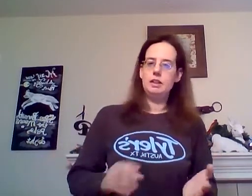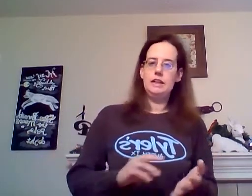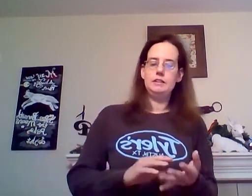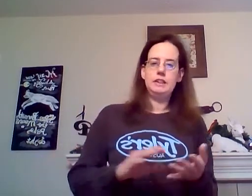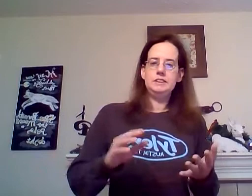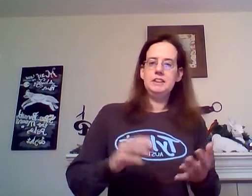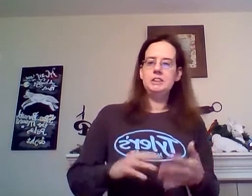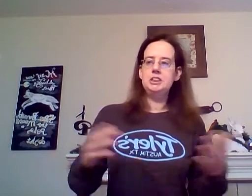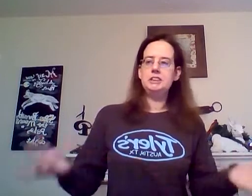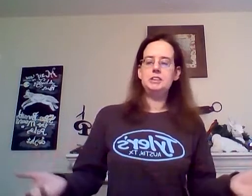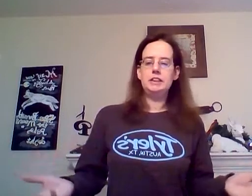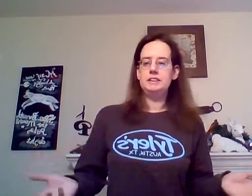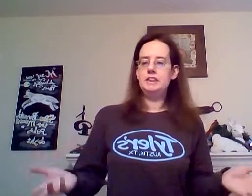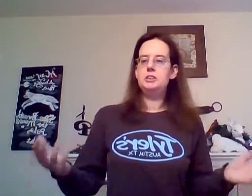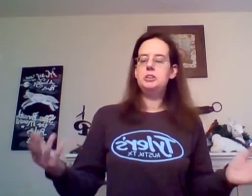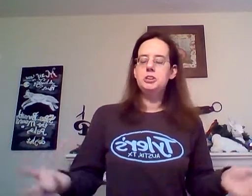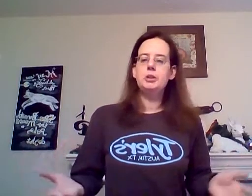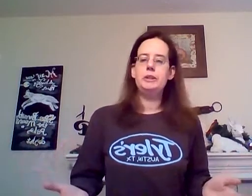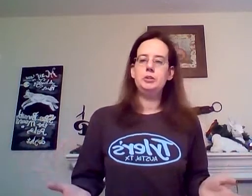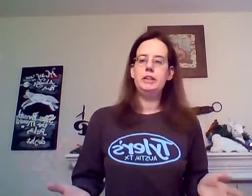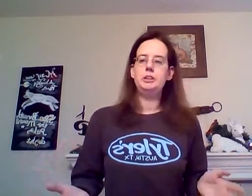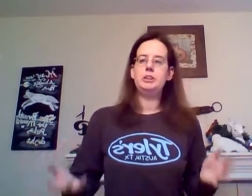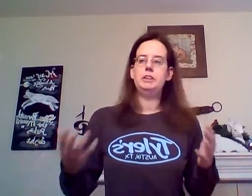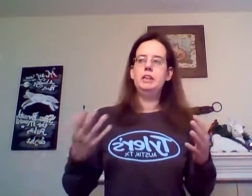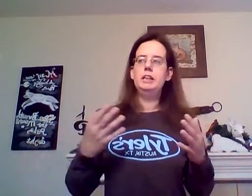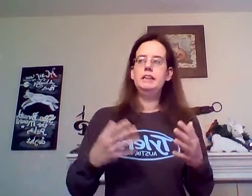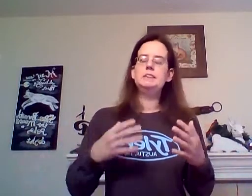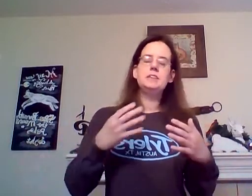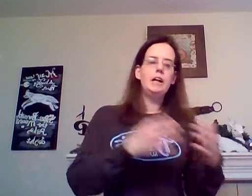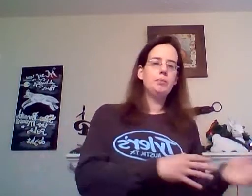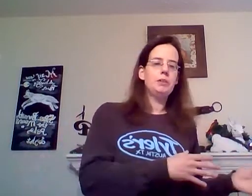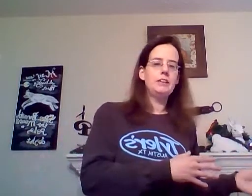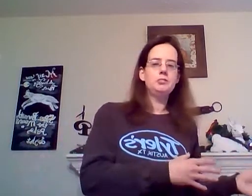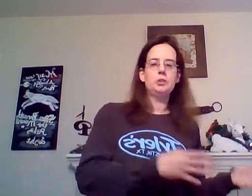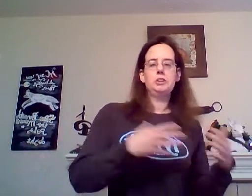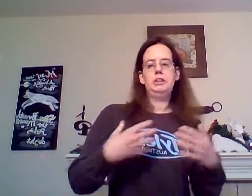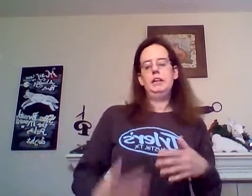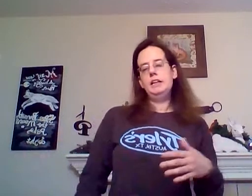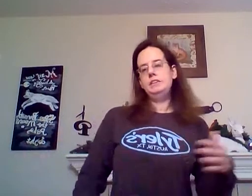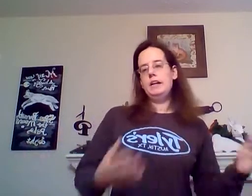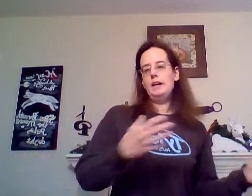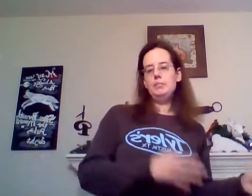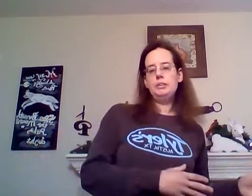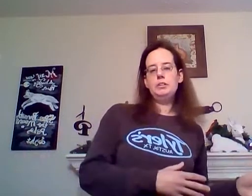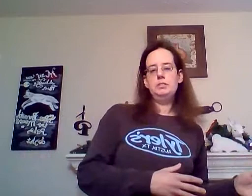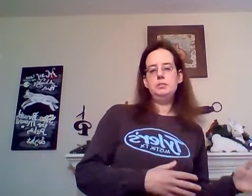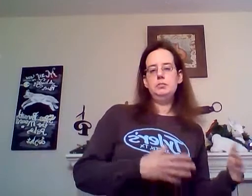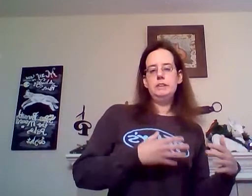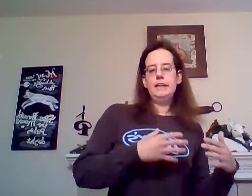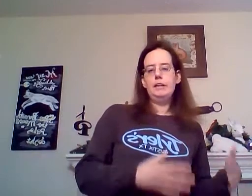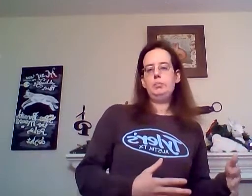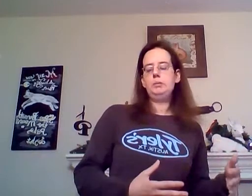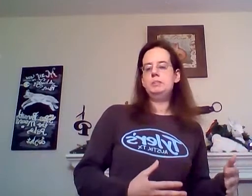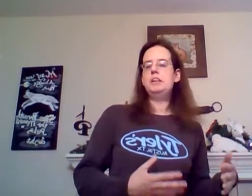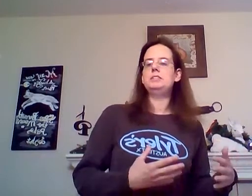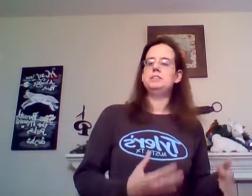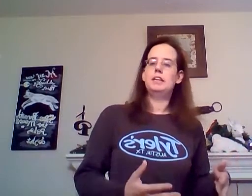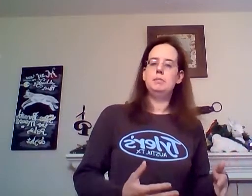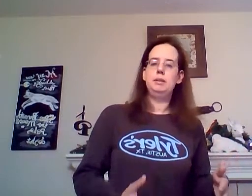and it's not just like i said a charity donation it's to help the less fortunate and to help those who can't help themselves the time